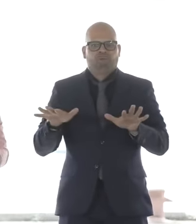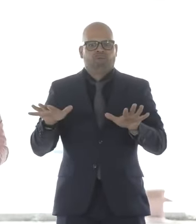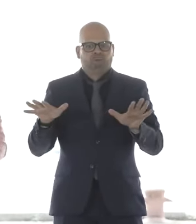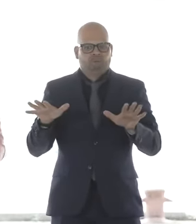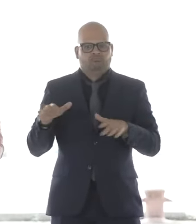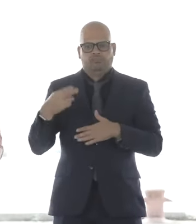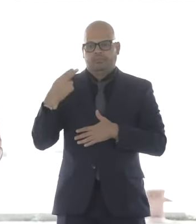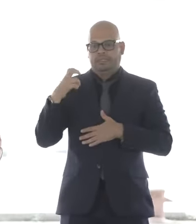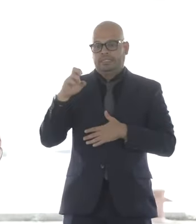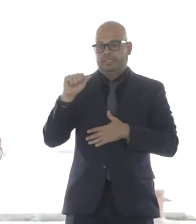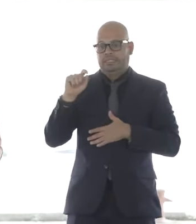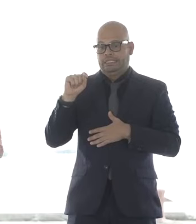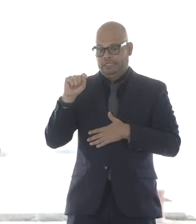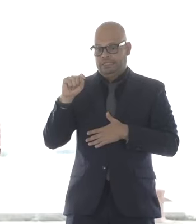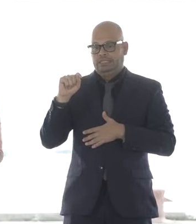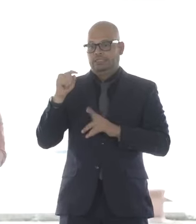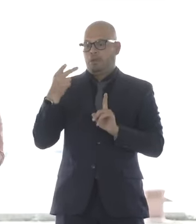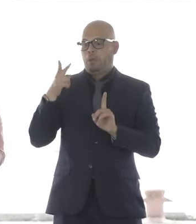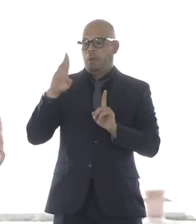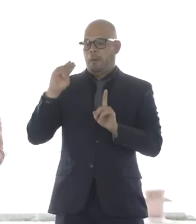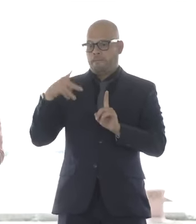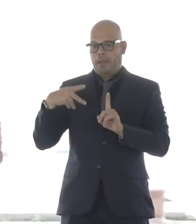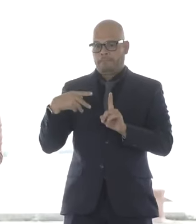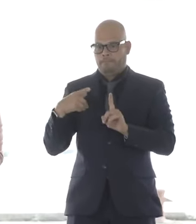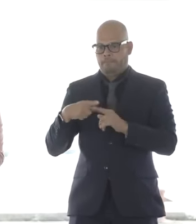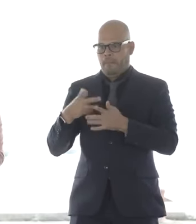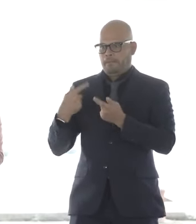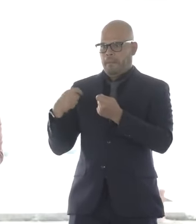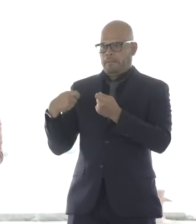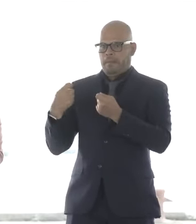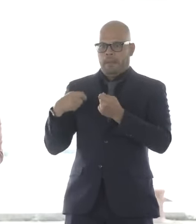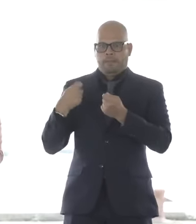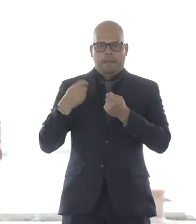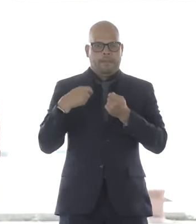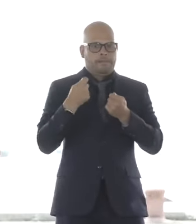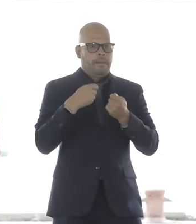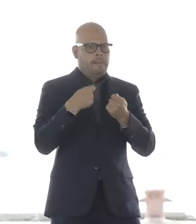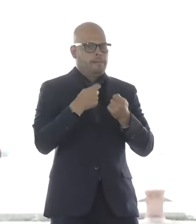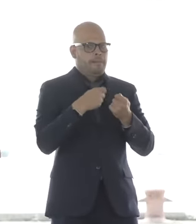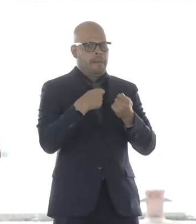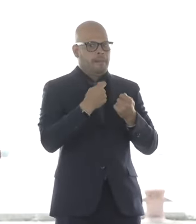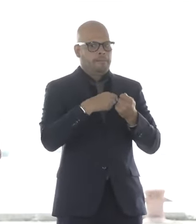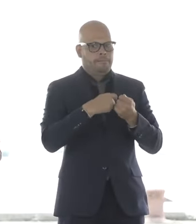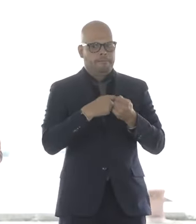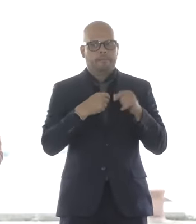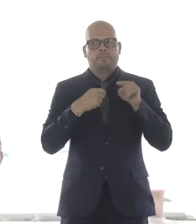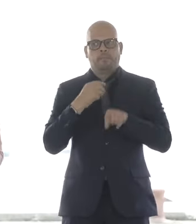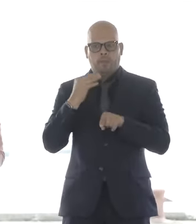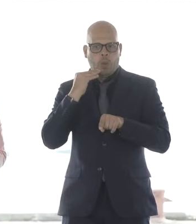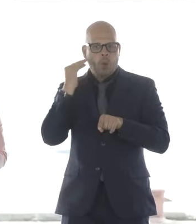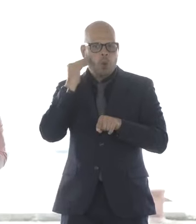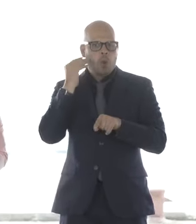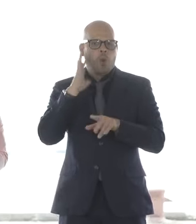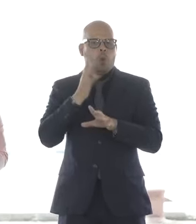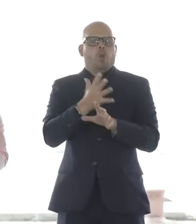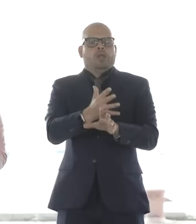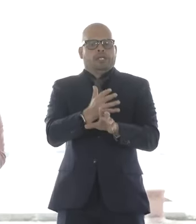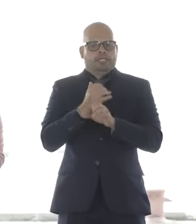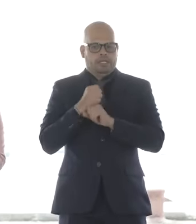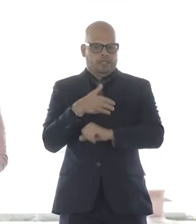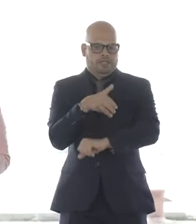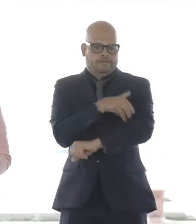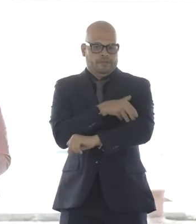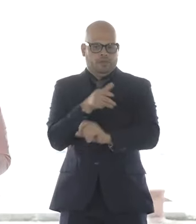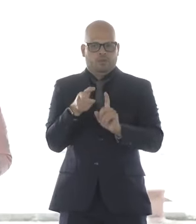And many of those homes are going to be powered by offshore wind. In May, the NRDC ranked Massachusetts